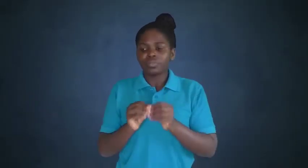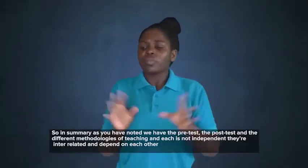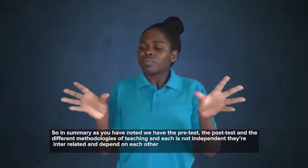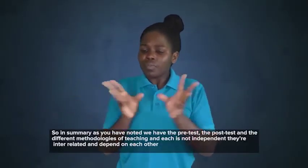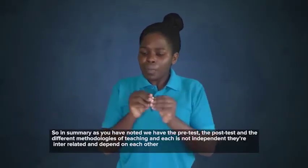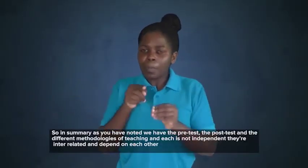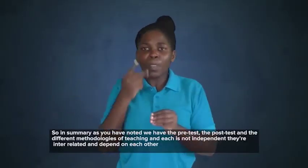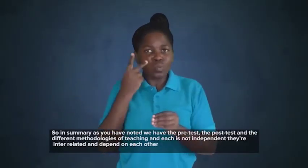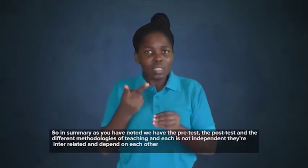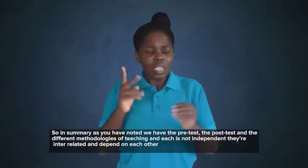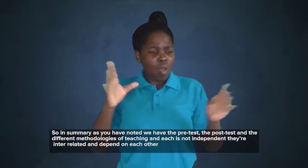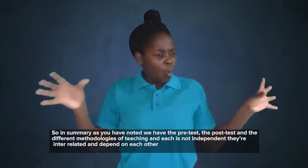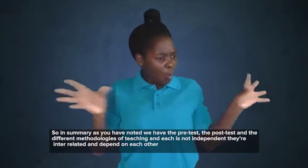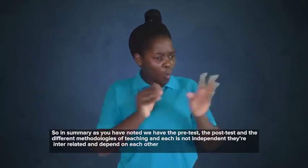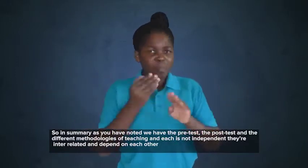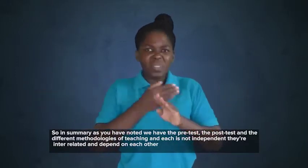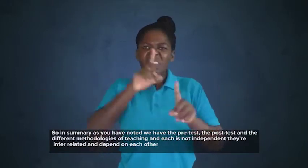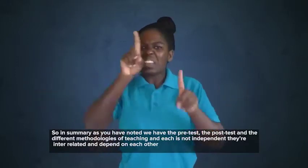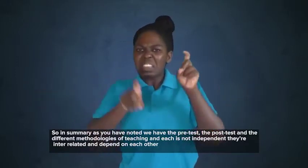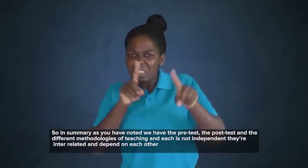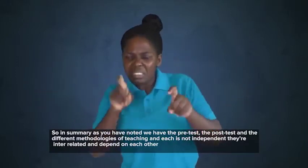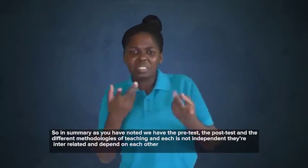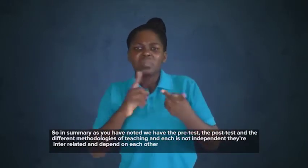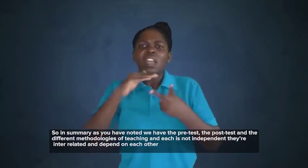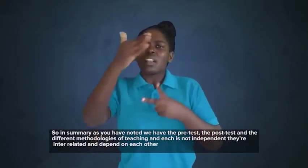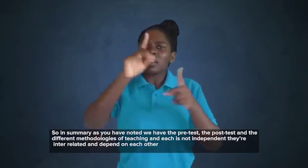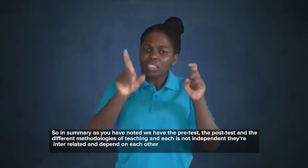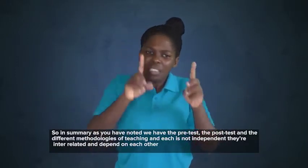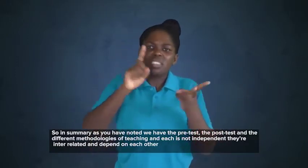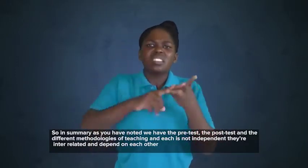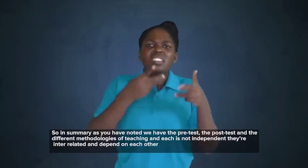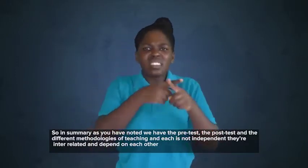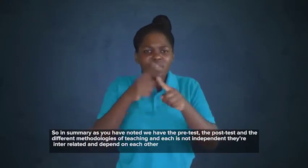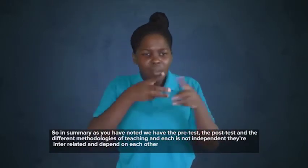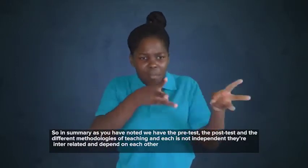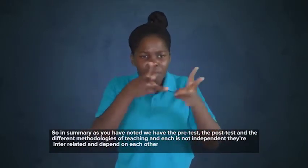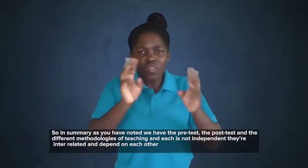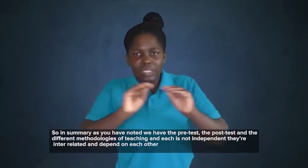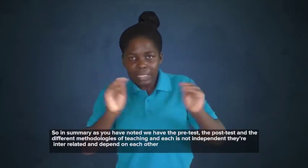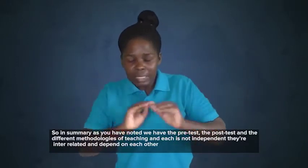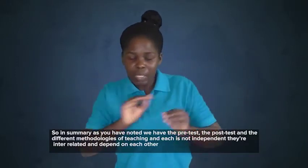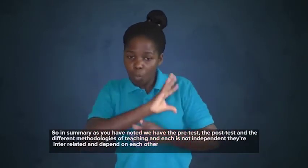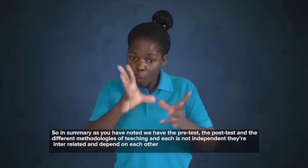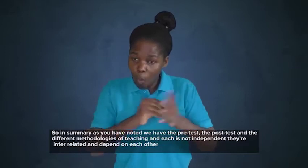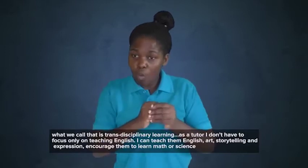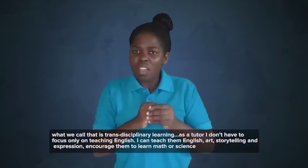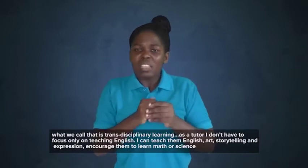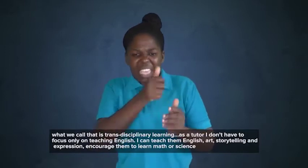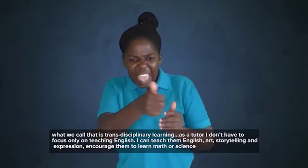So in summary, as you've noted, we have the pre-test, the post-test and the different methodologies